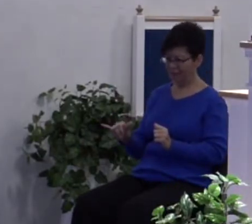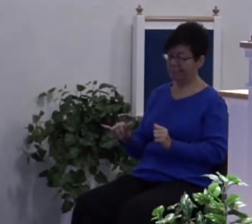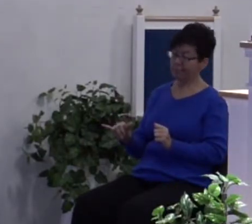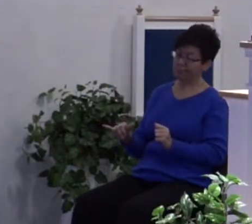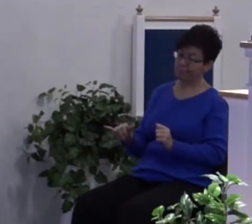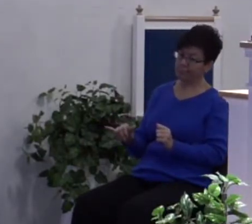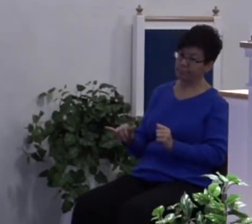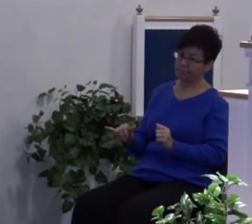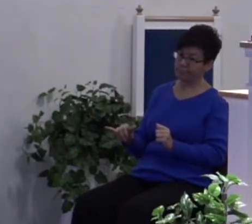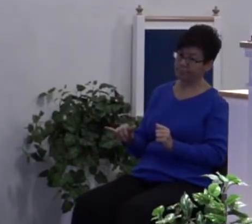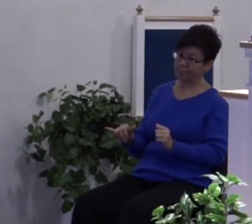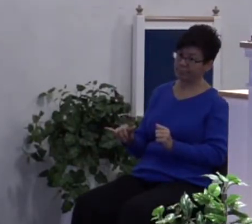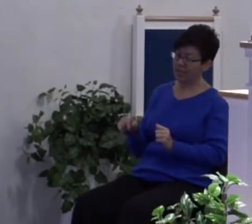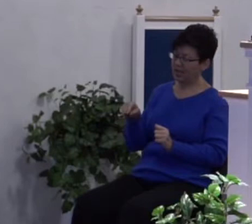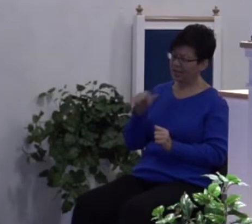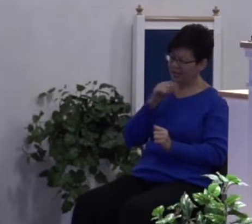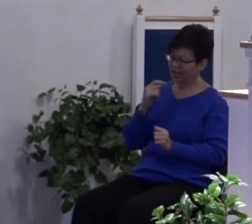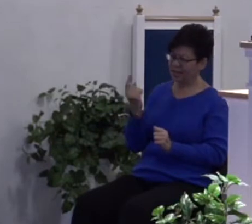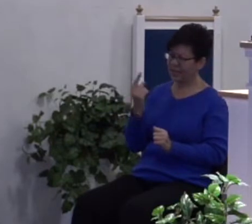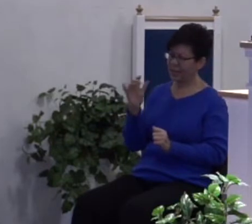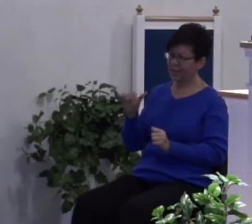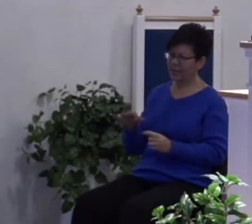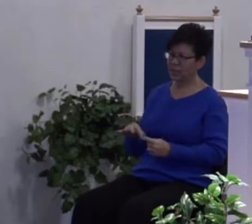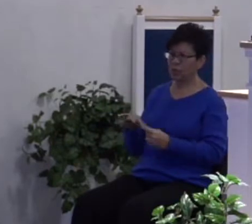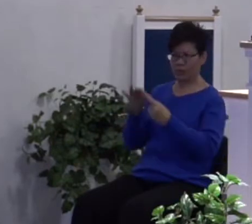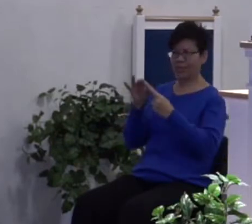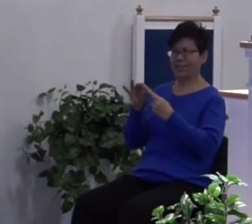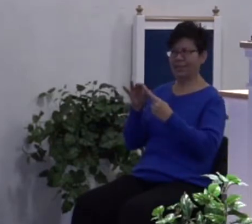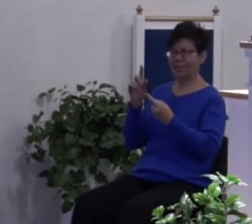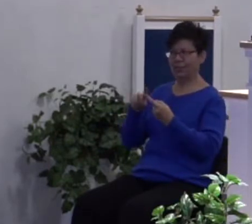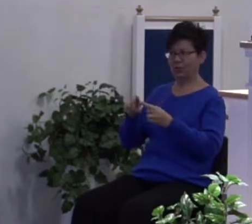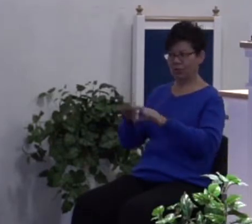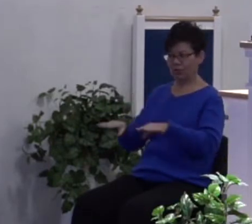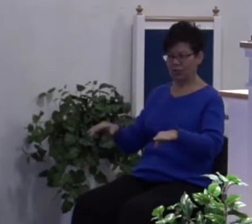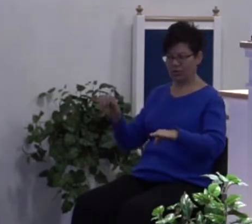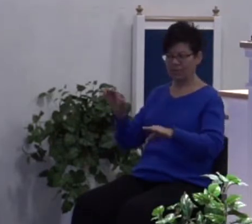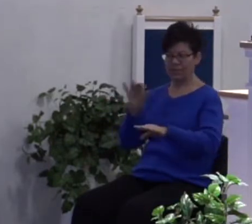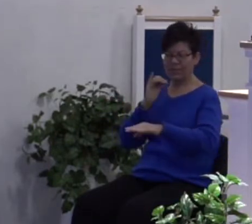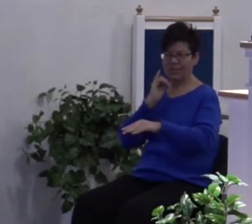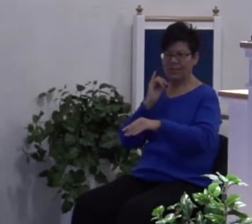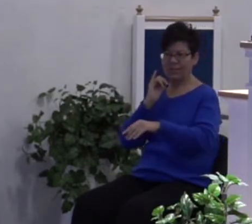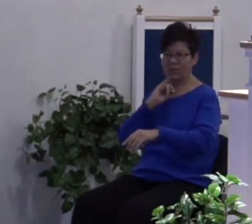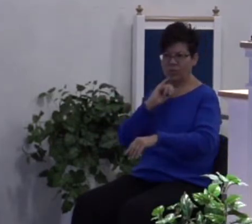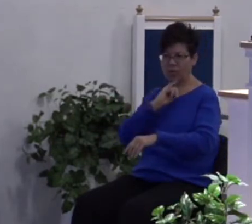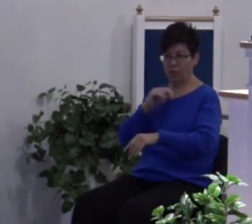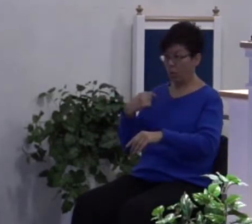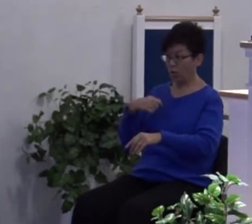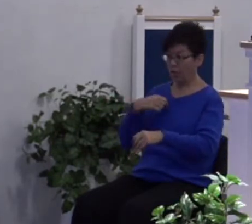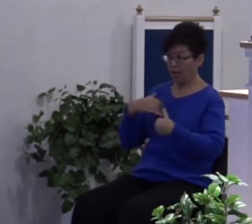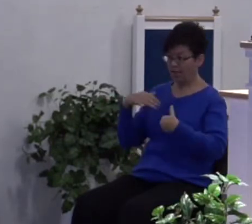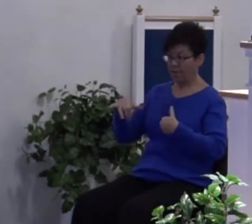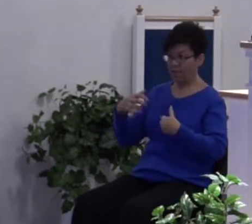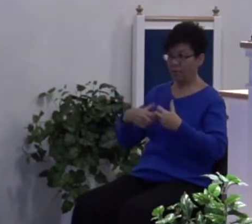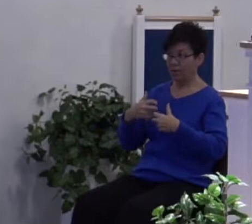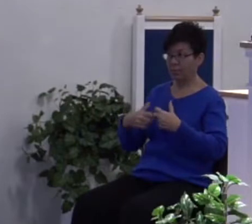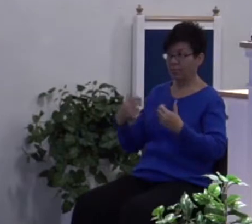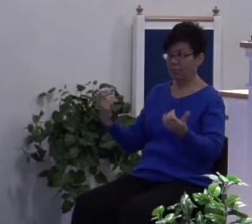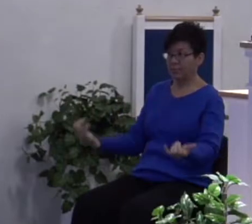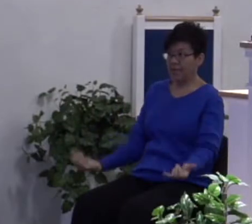This is not something that is unique to the children of Israel. We have that problem even today